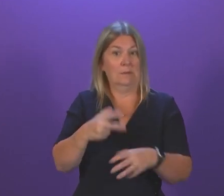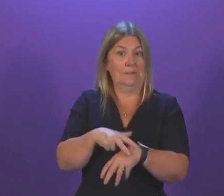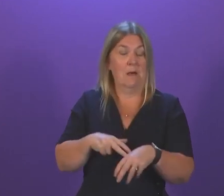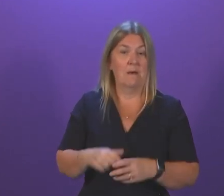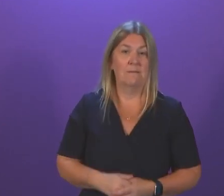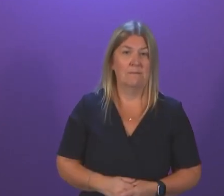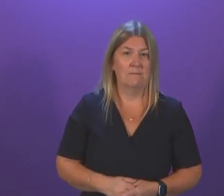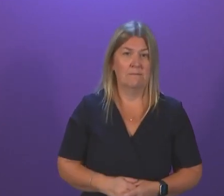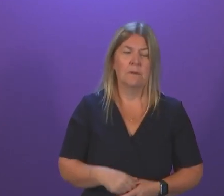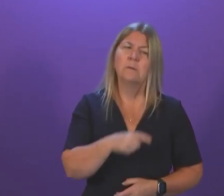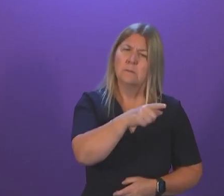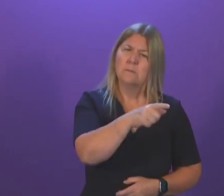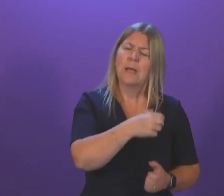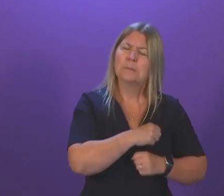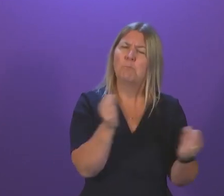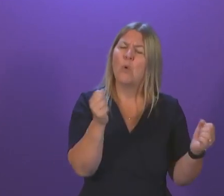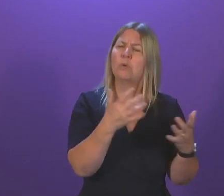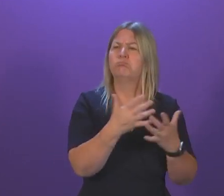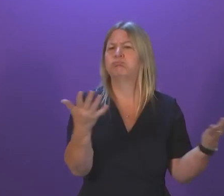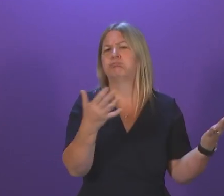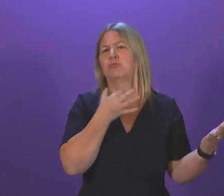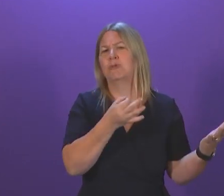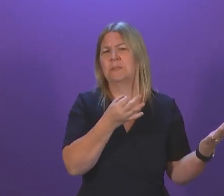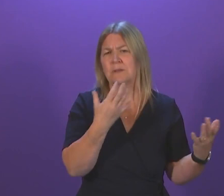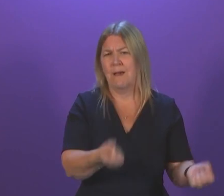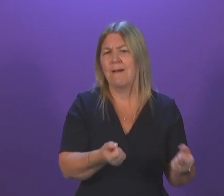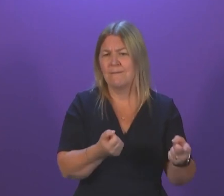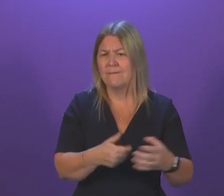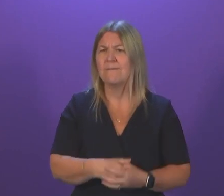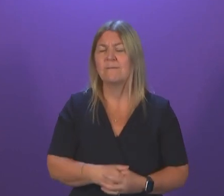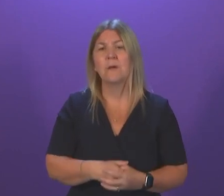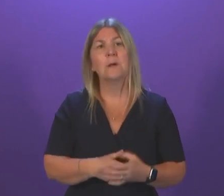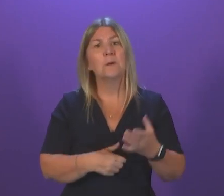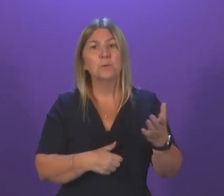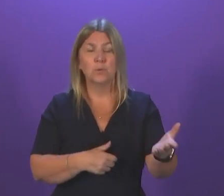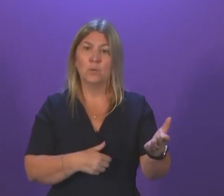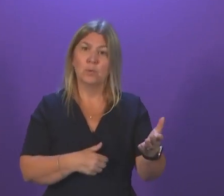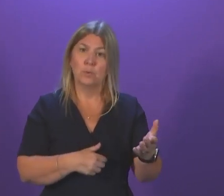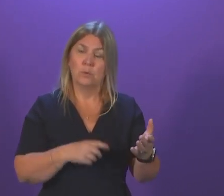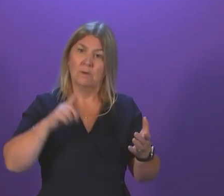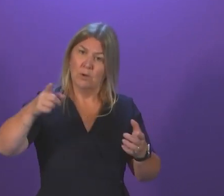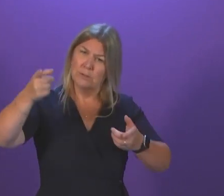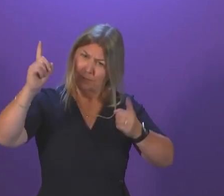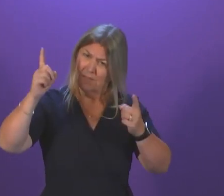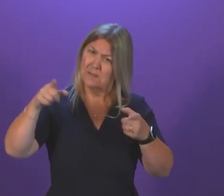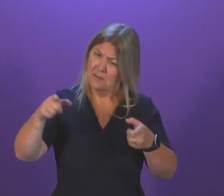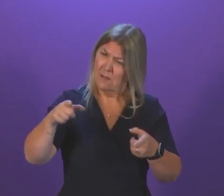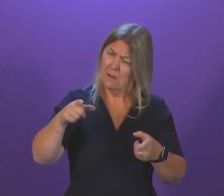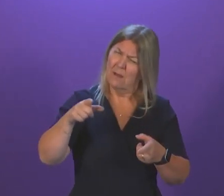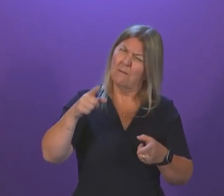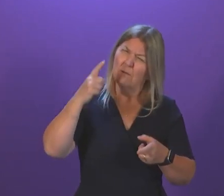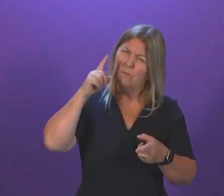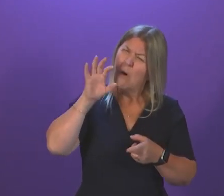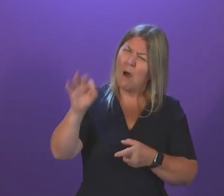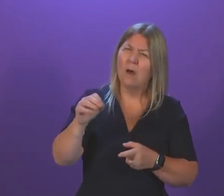we've heard, they're exposed to significant risks in their jobs. So I wonder if the First Minister has questioned the JCVI